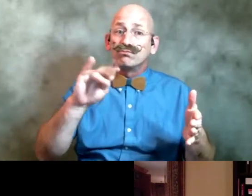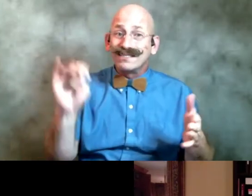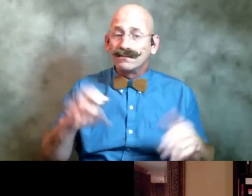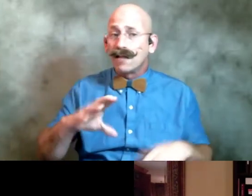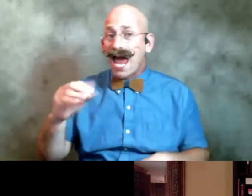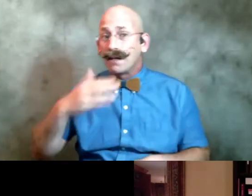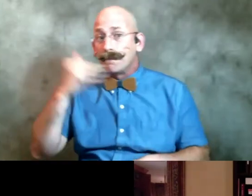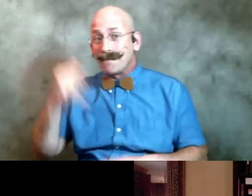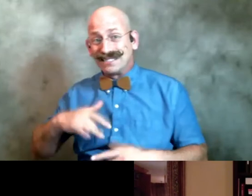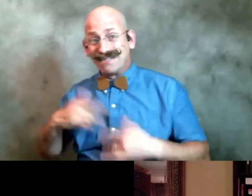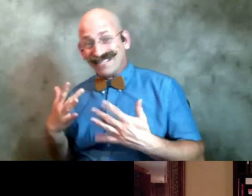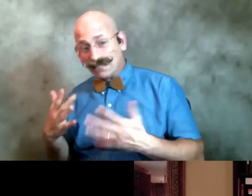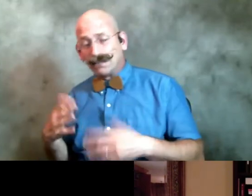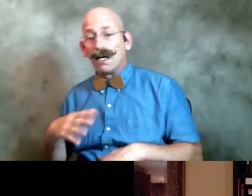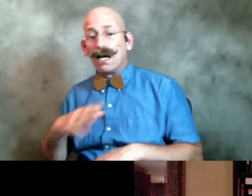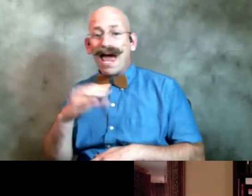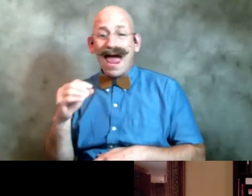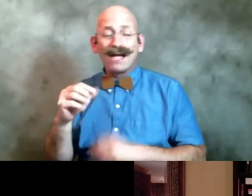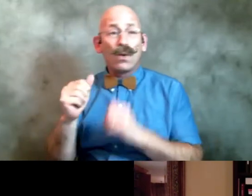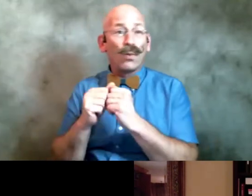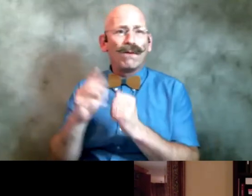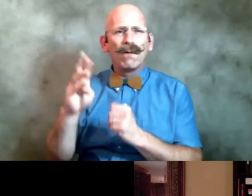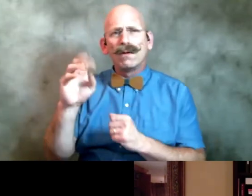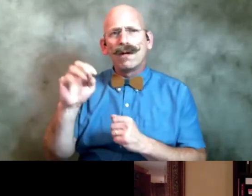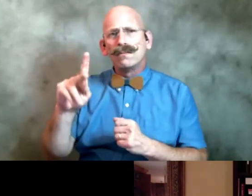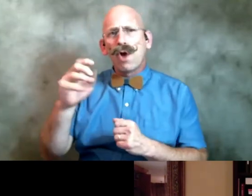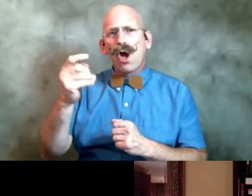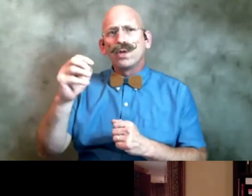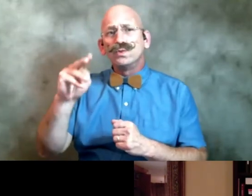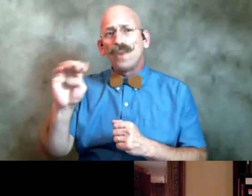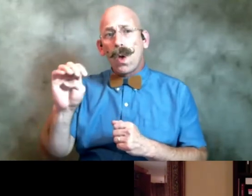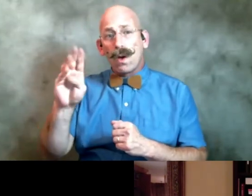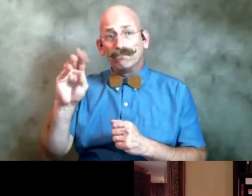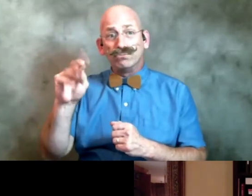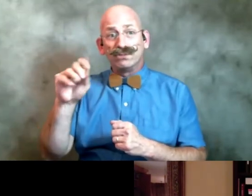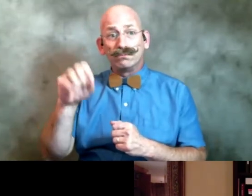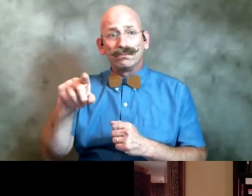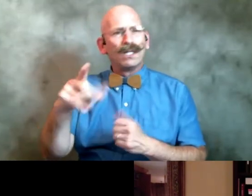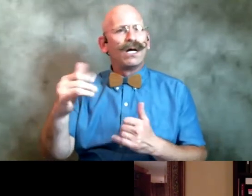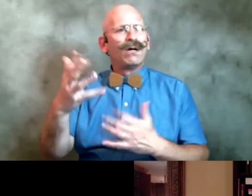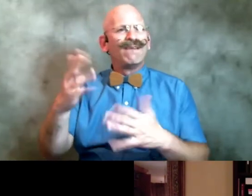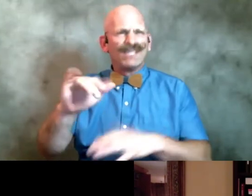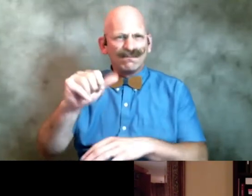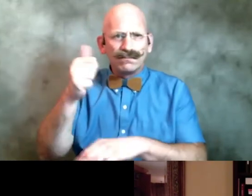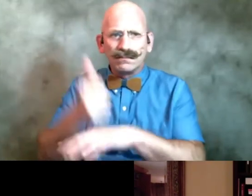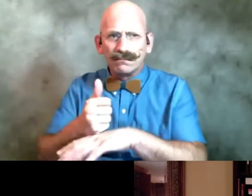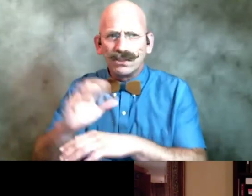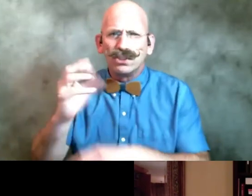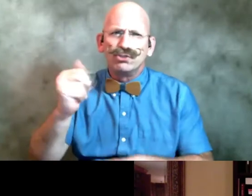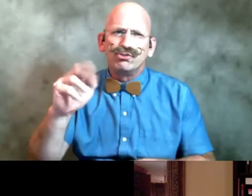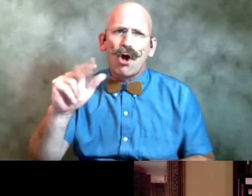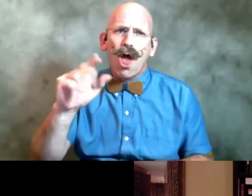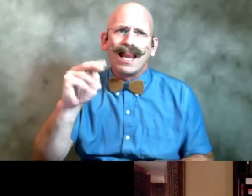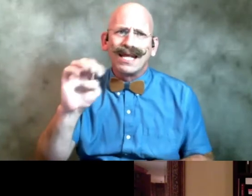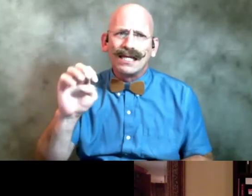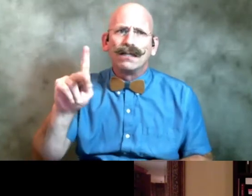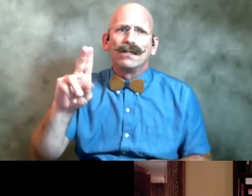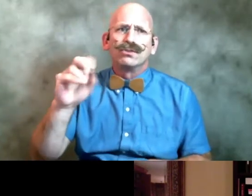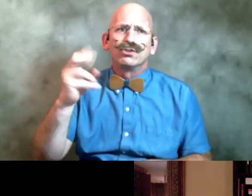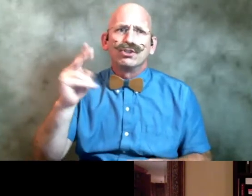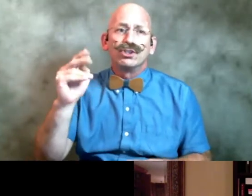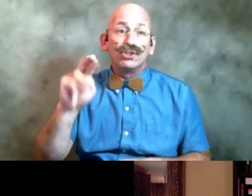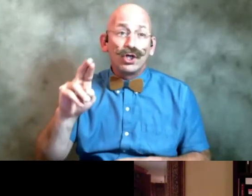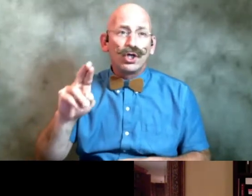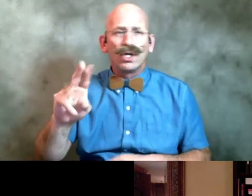with Brookstone books she has established the Charlene Kushner wicked